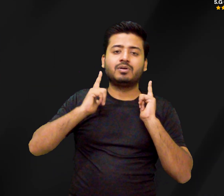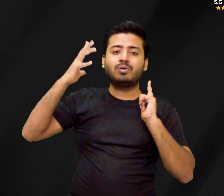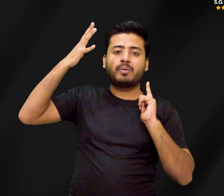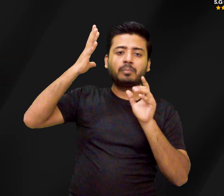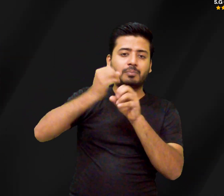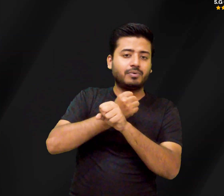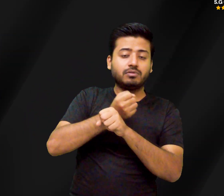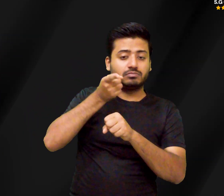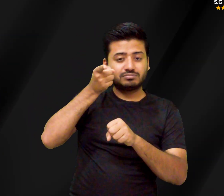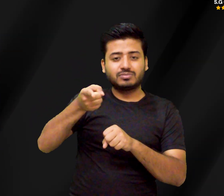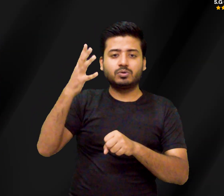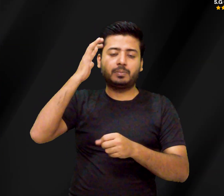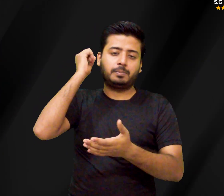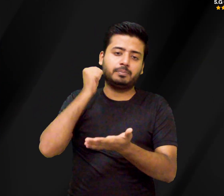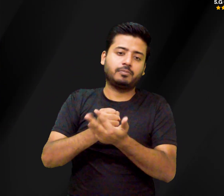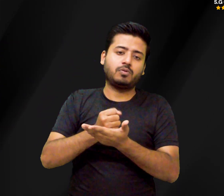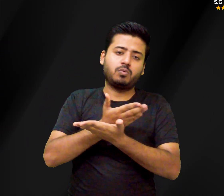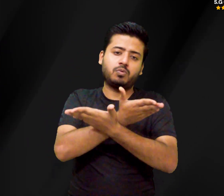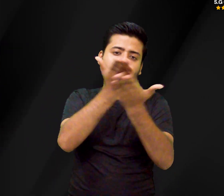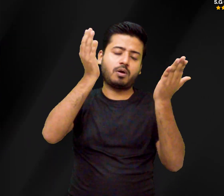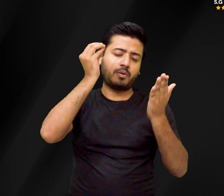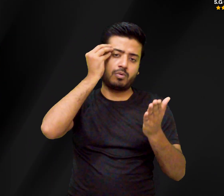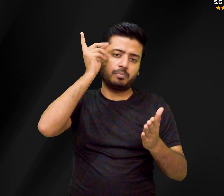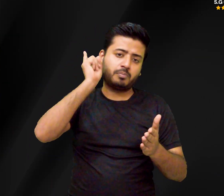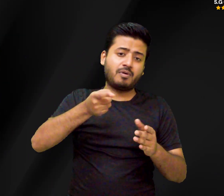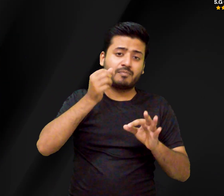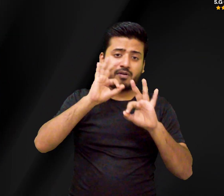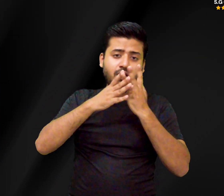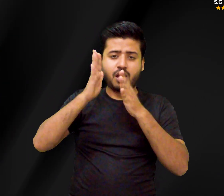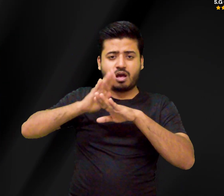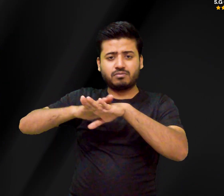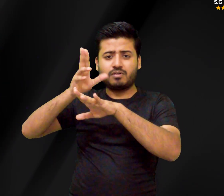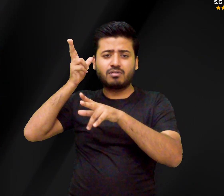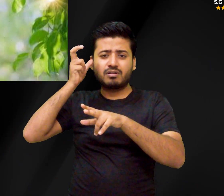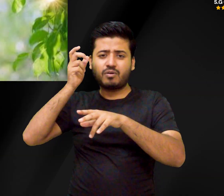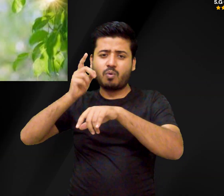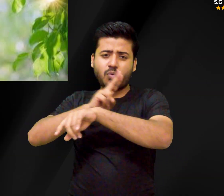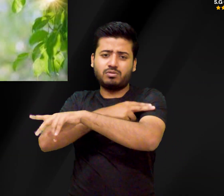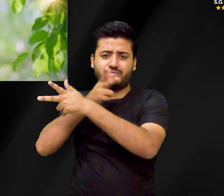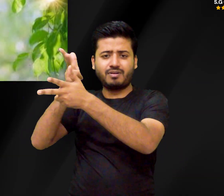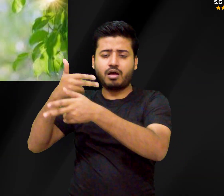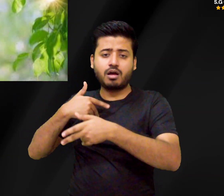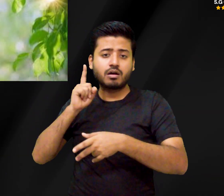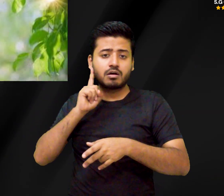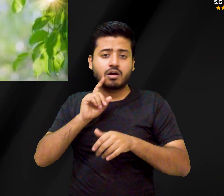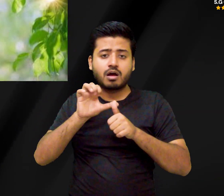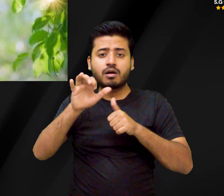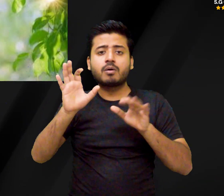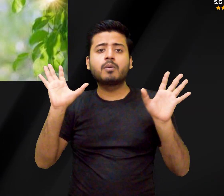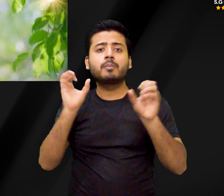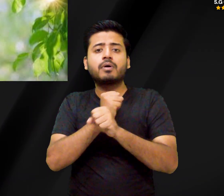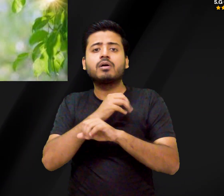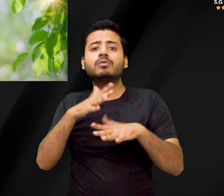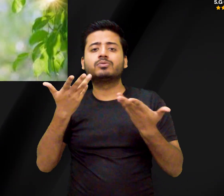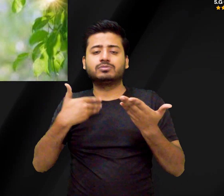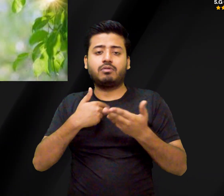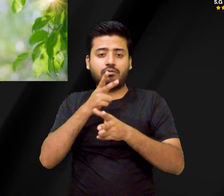sedentary lifestyle accelerates this process, increasing the risk of osteoporosis and fractures. What can be done to